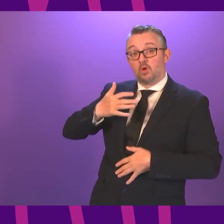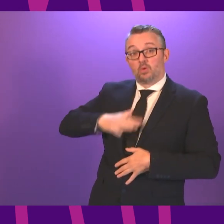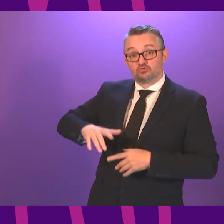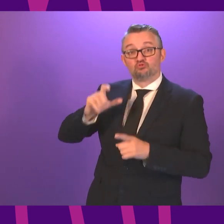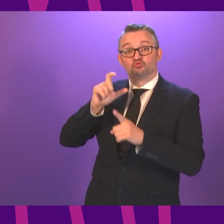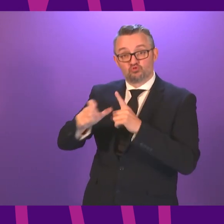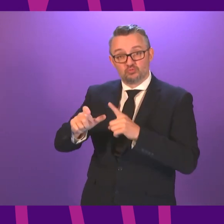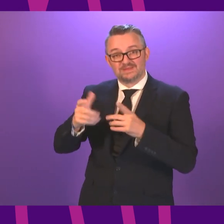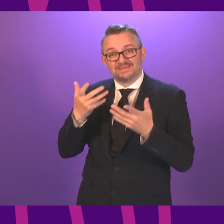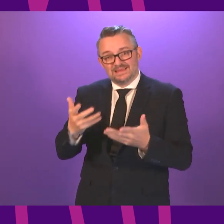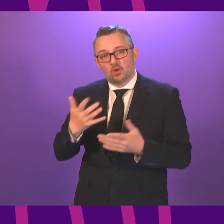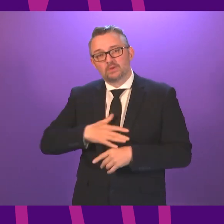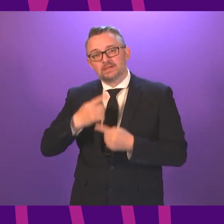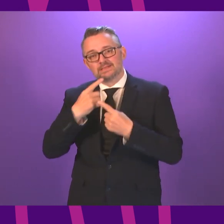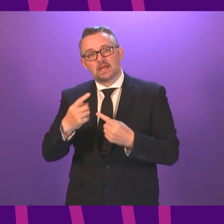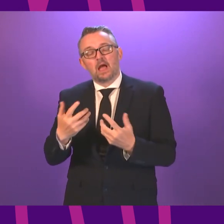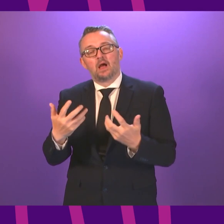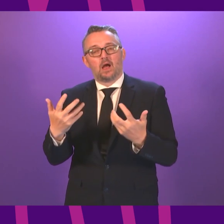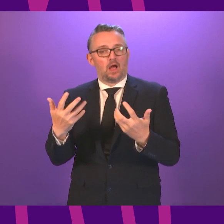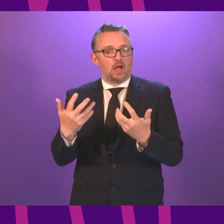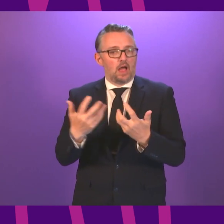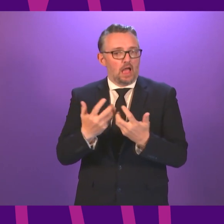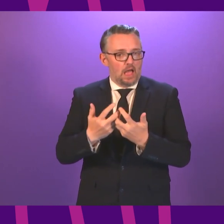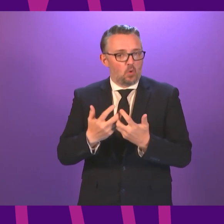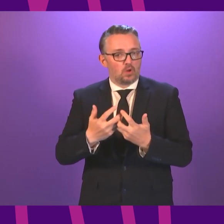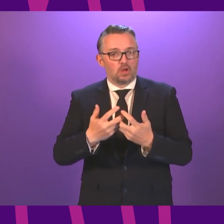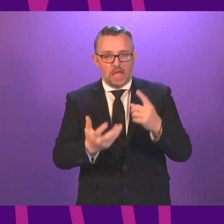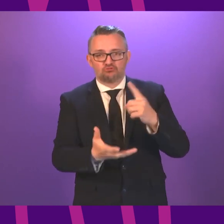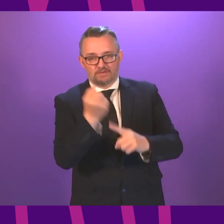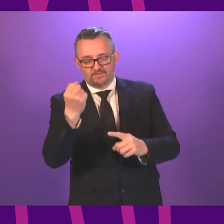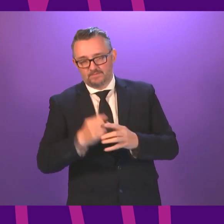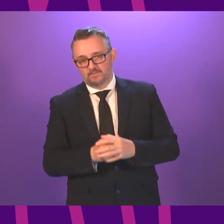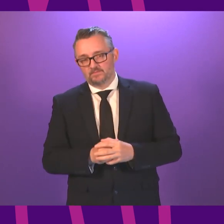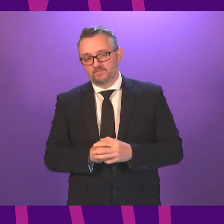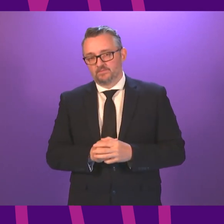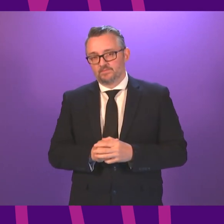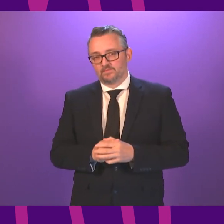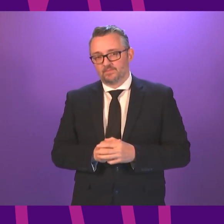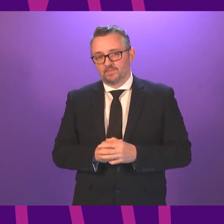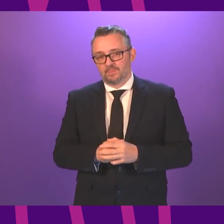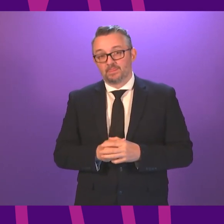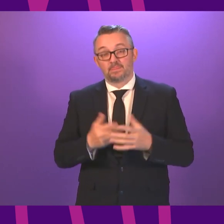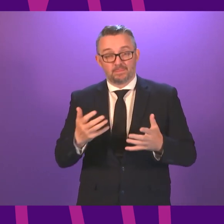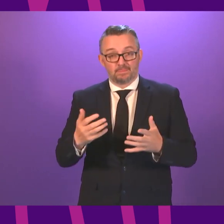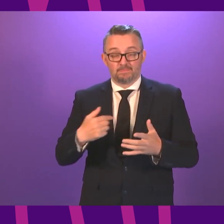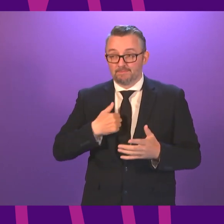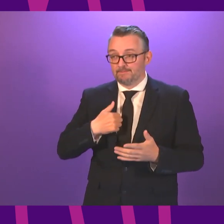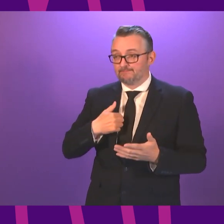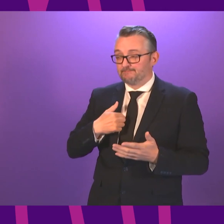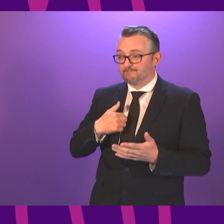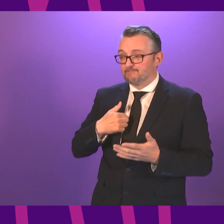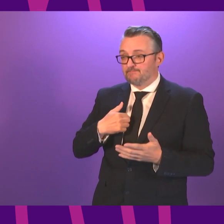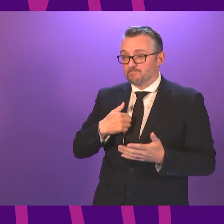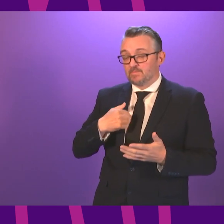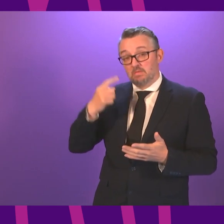say a few words now about how we aim to do it. It is often said, and I think it is